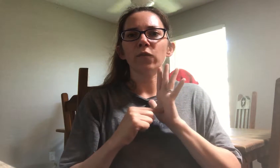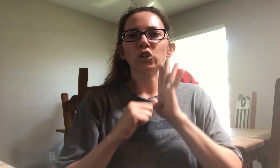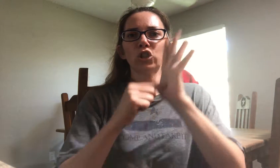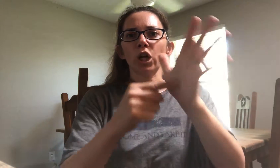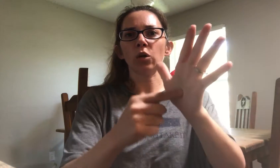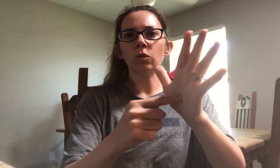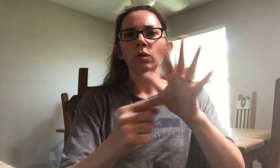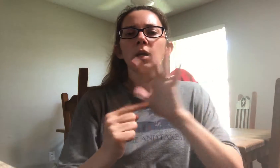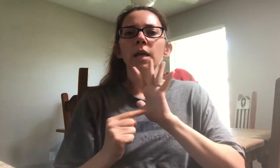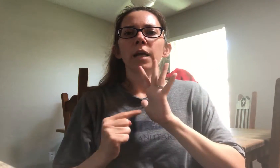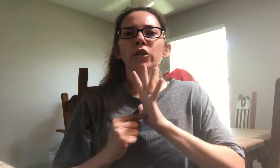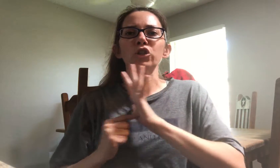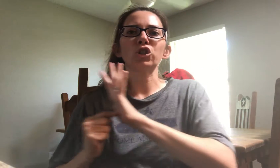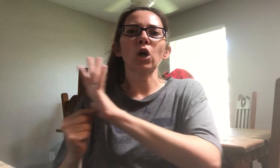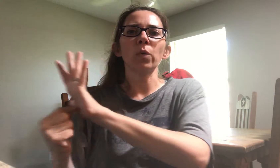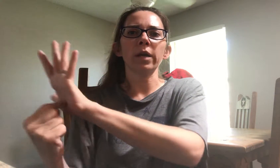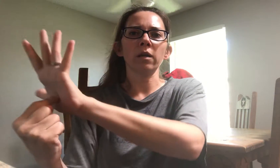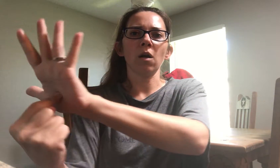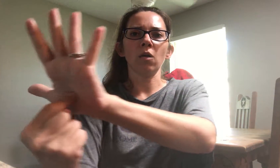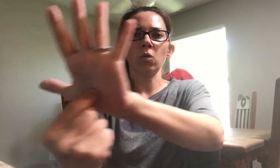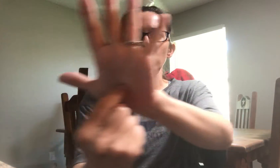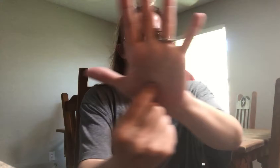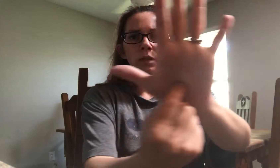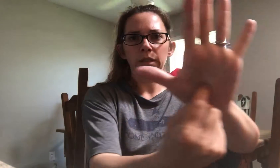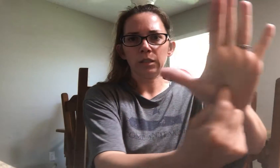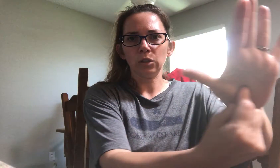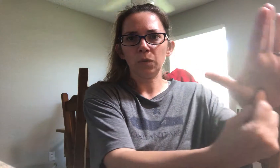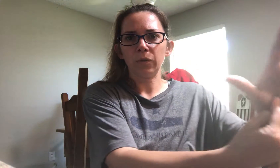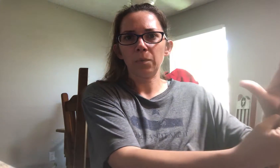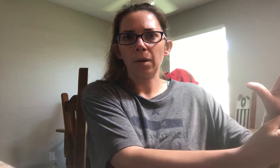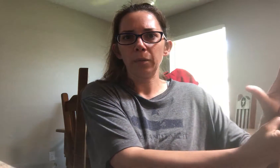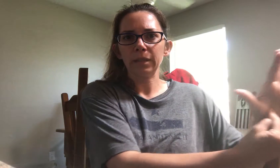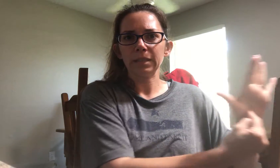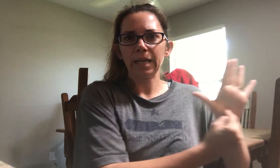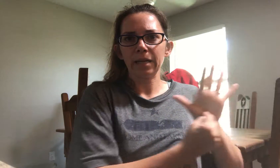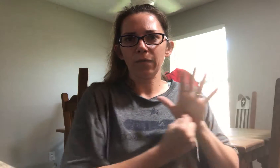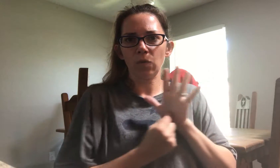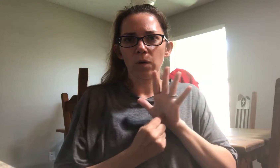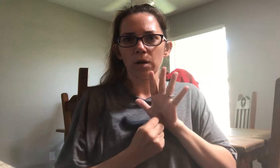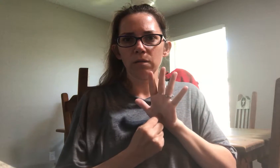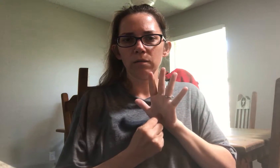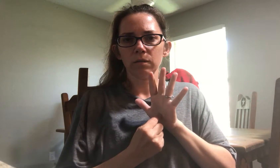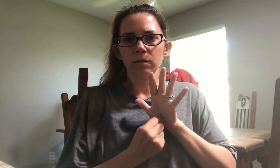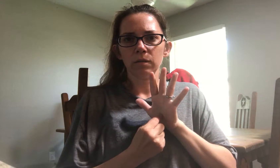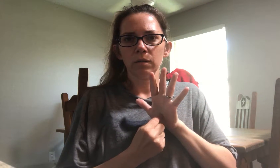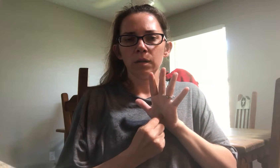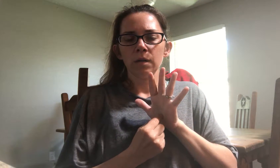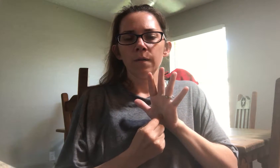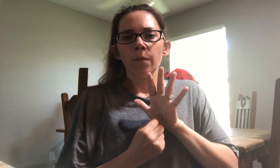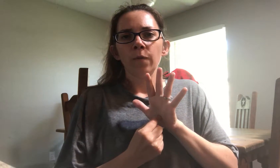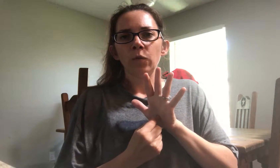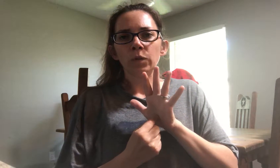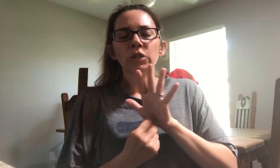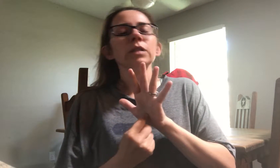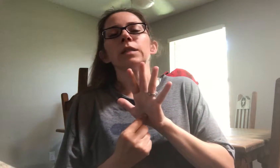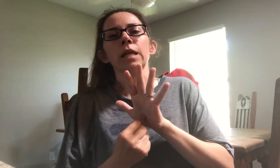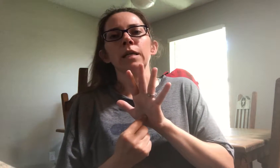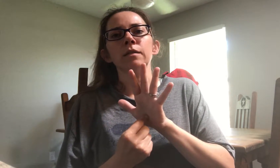for show and you're showing all the world that this is what the republic is standing for. Which it stands.